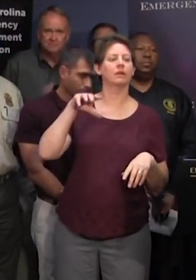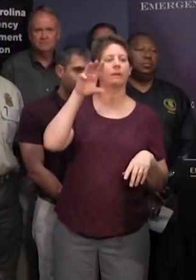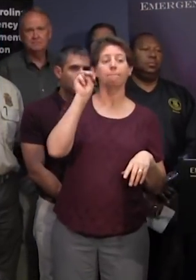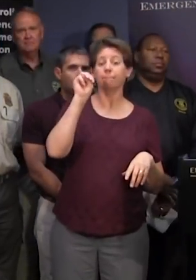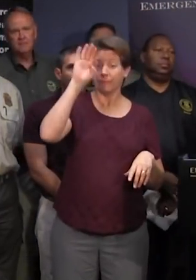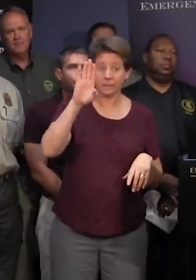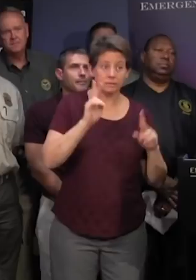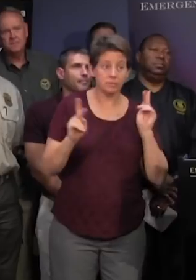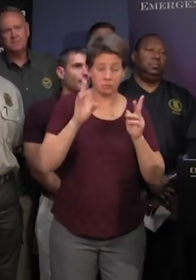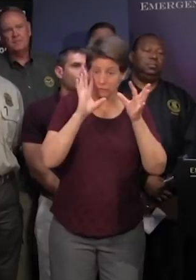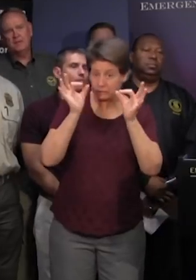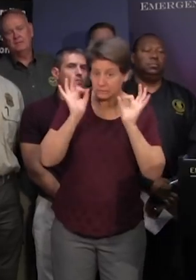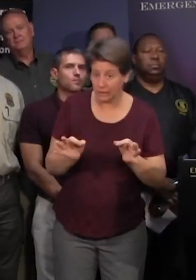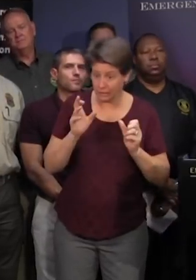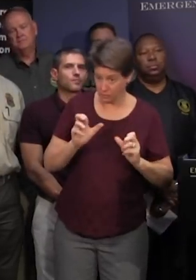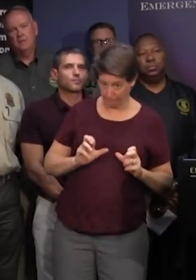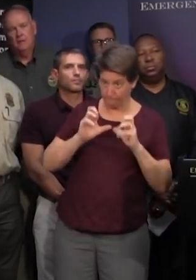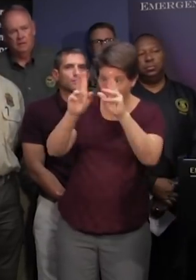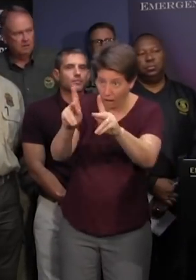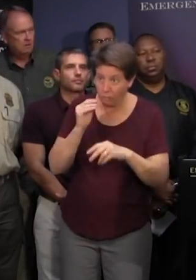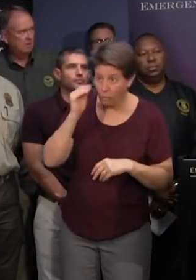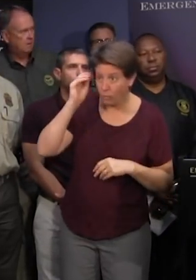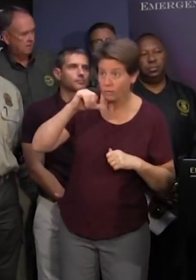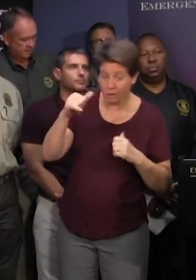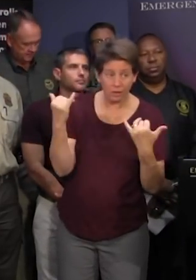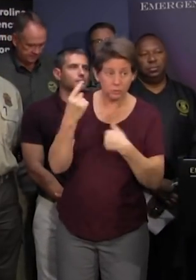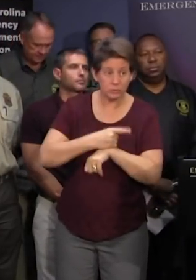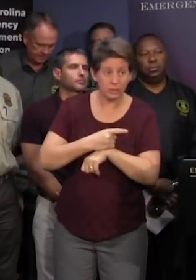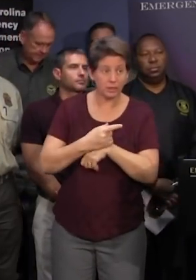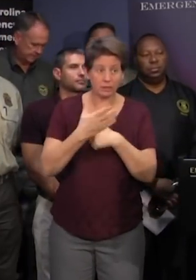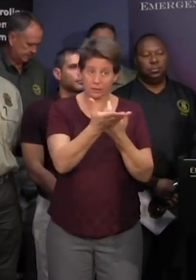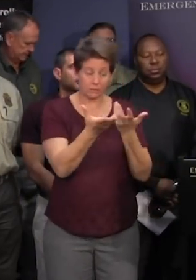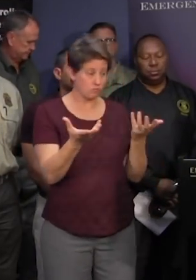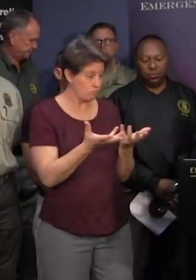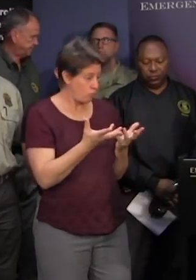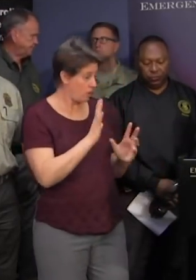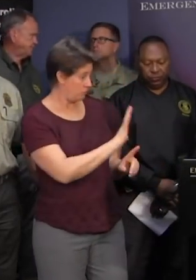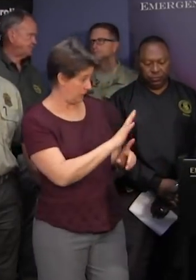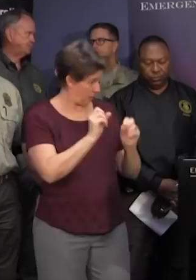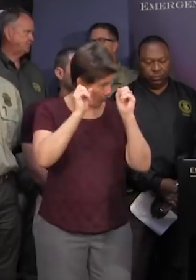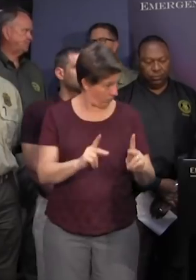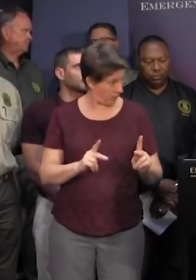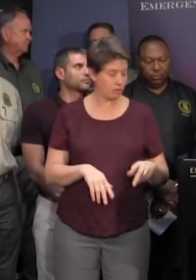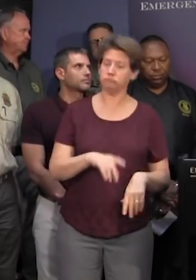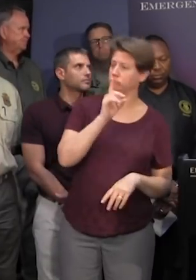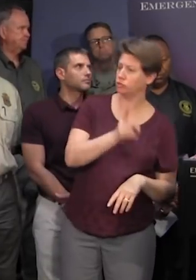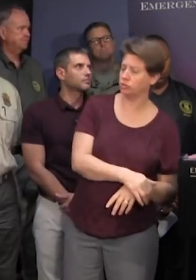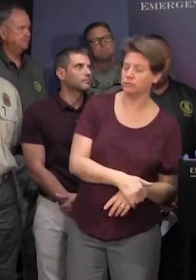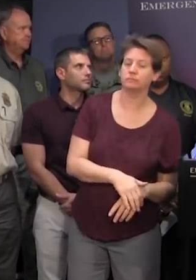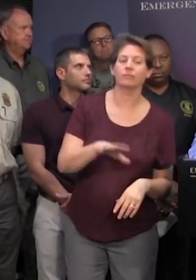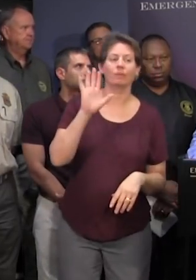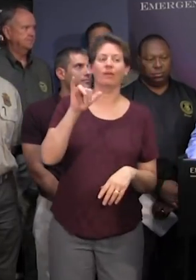uh deciding whether or not they should return home today um is your message to them still that they are okay to get back